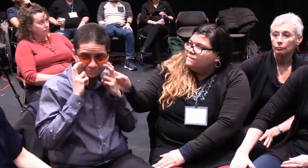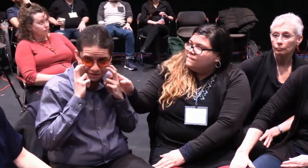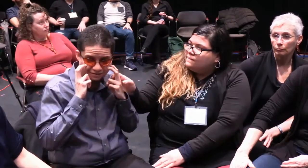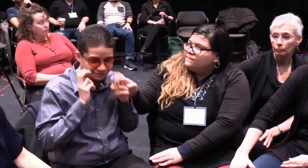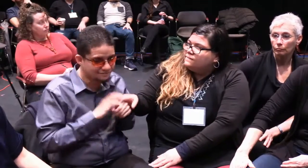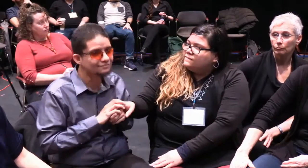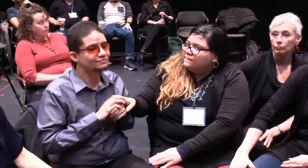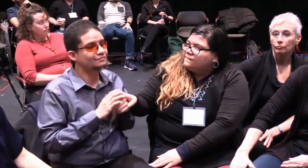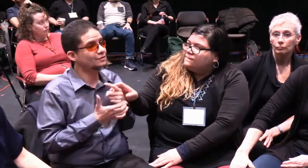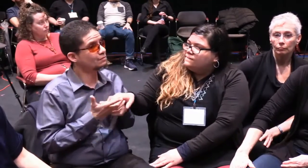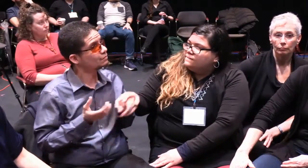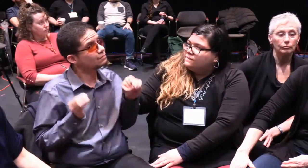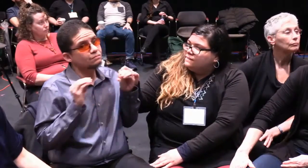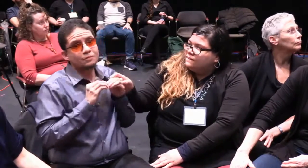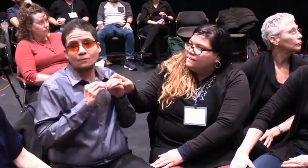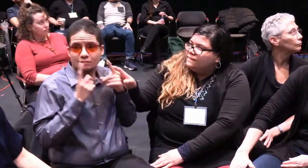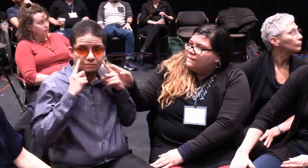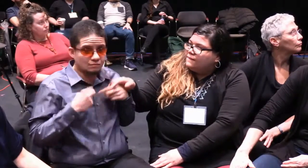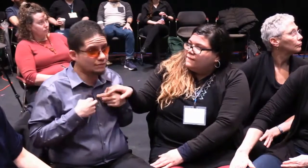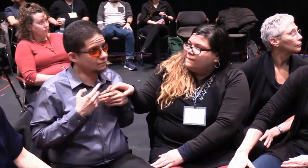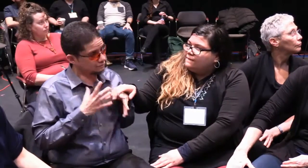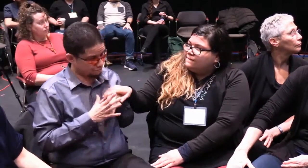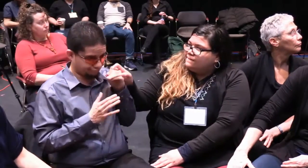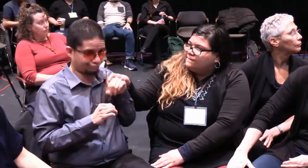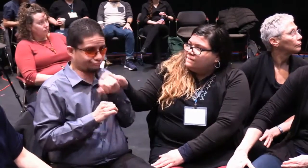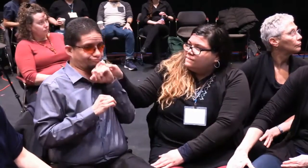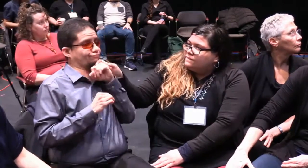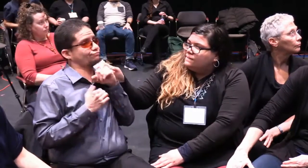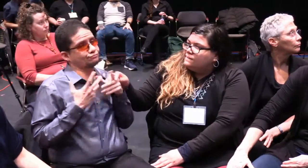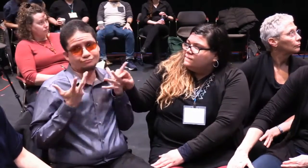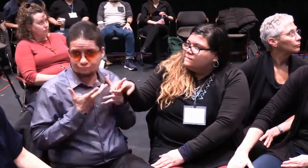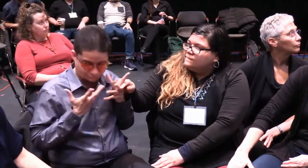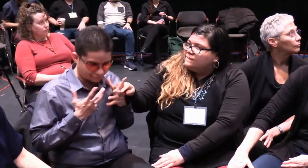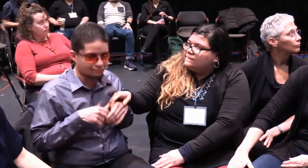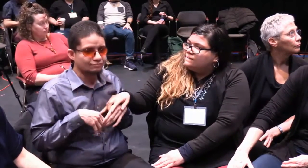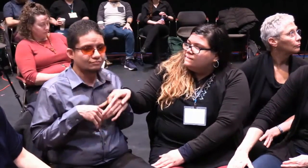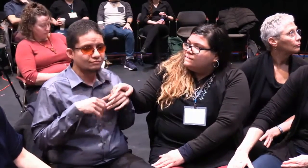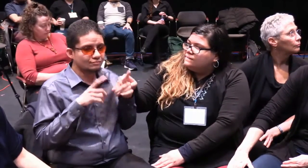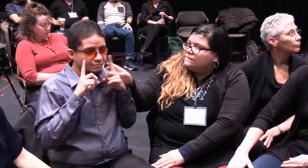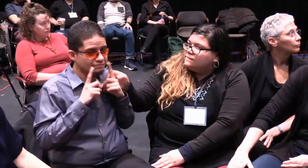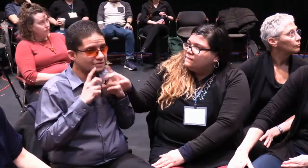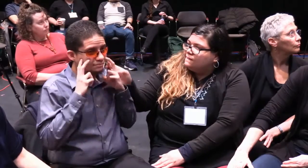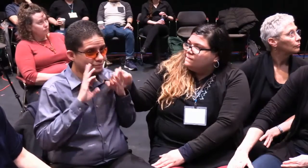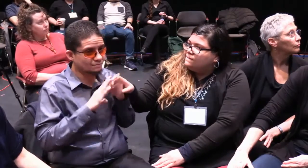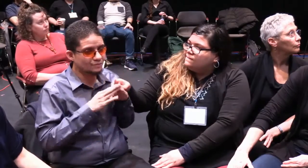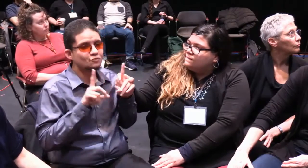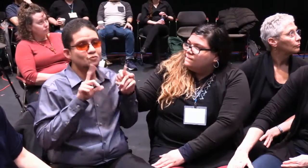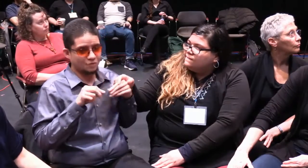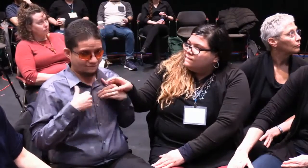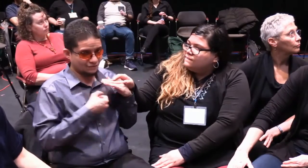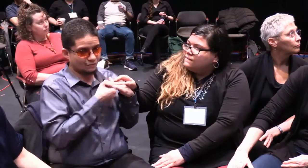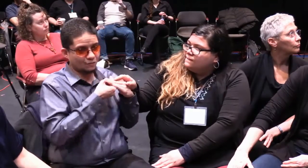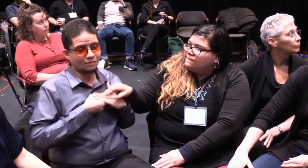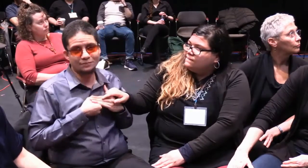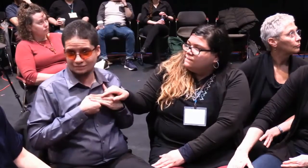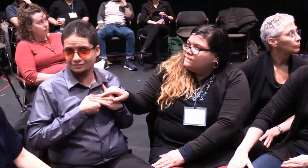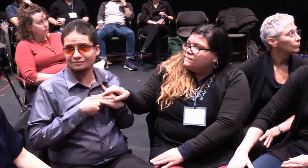as a deaf-blind person, that's my identity. And along with that comes barriers and